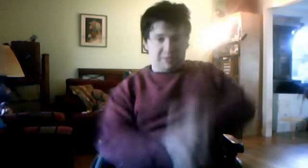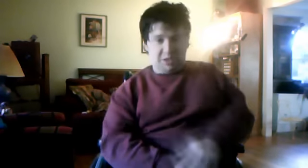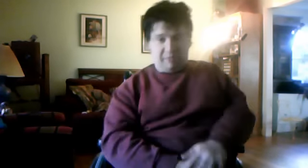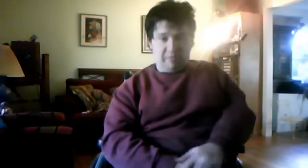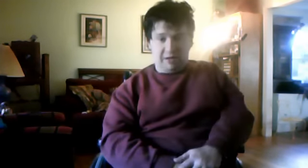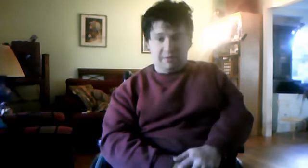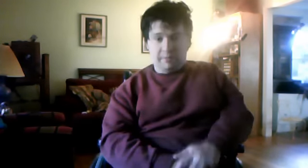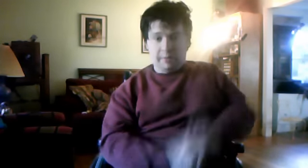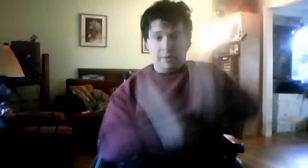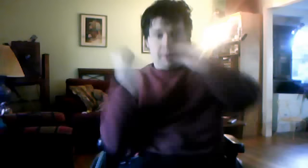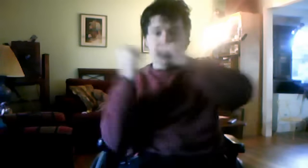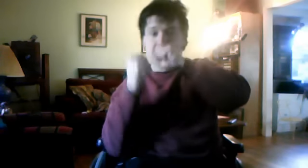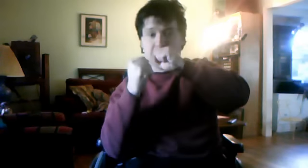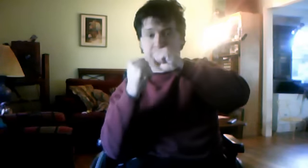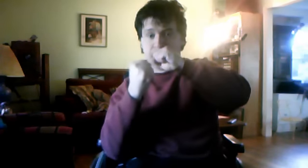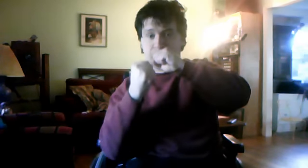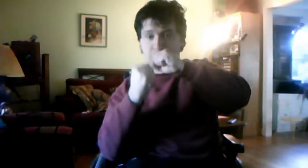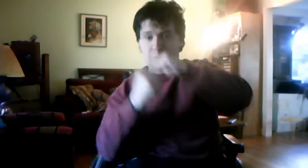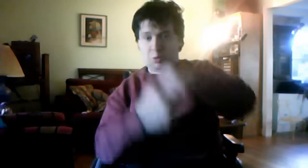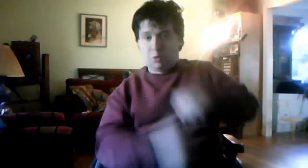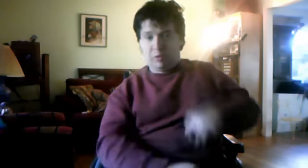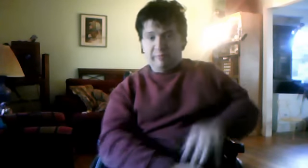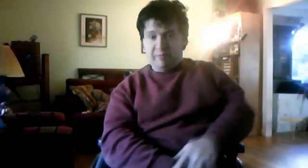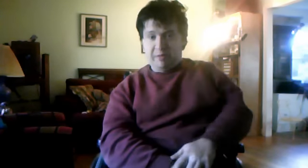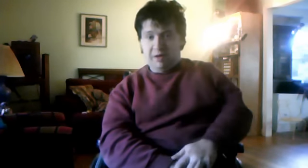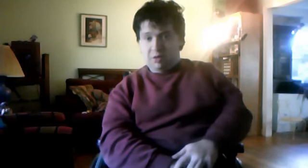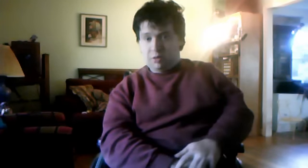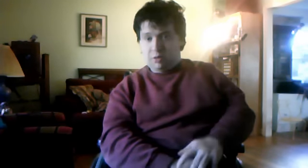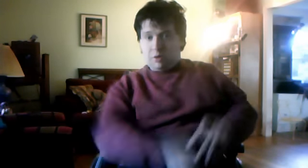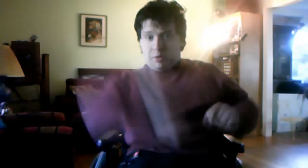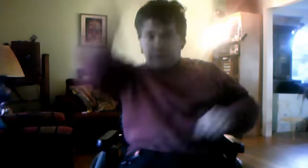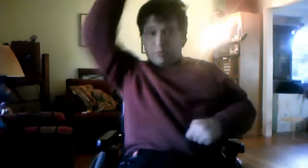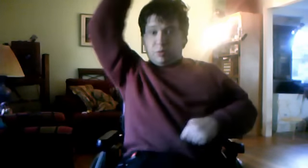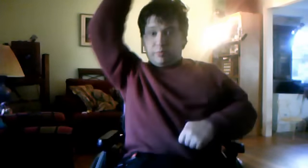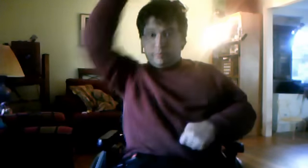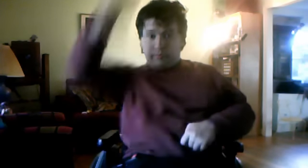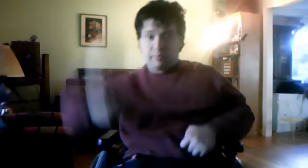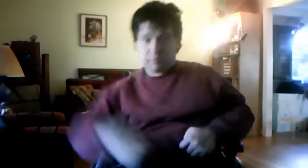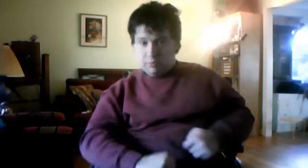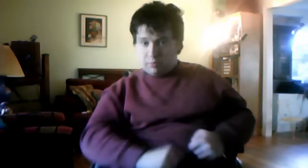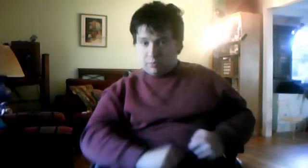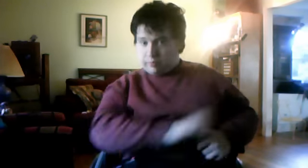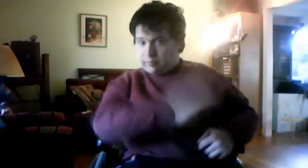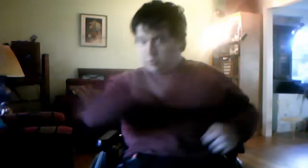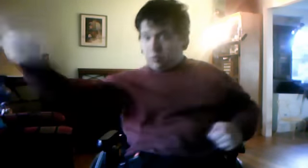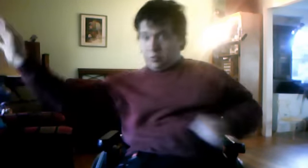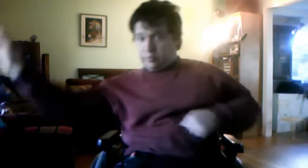so from here, boom, or from here, boom, boom,